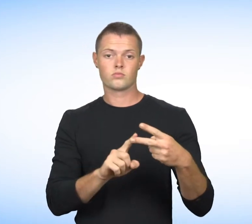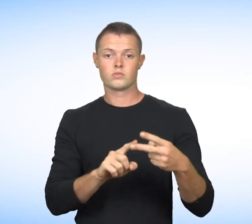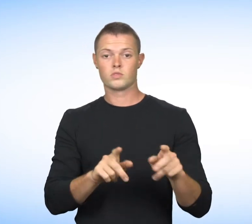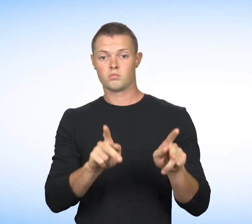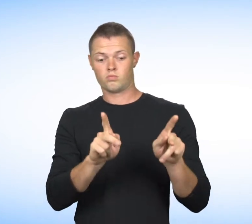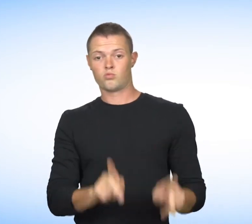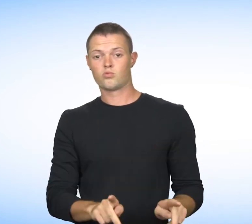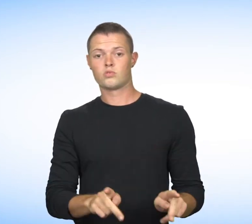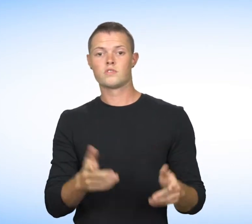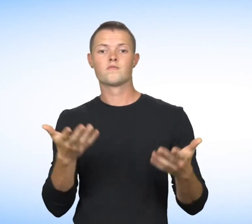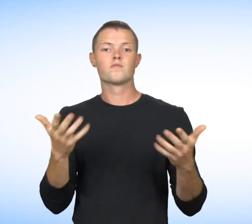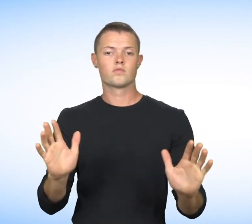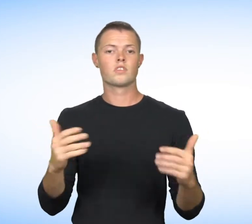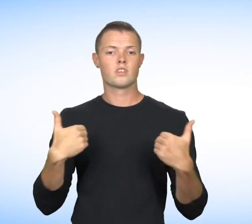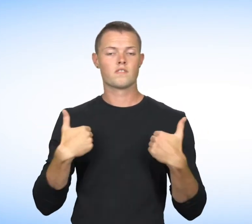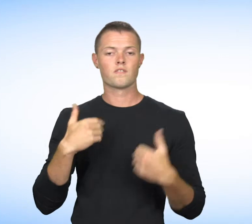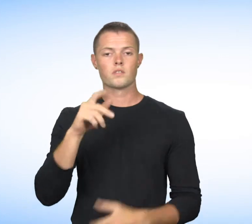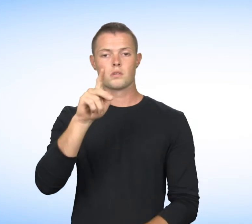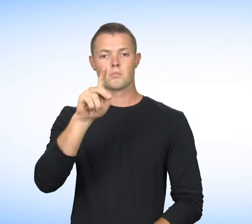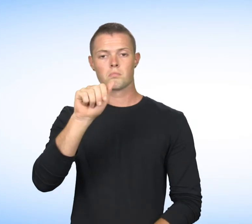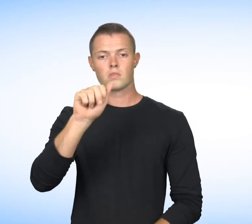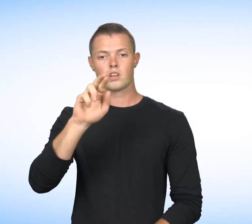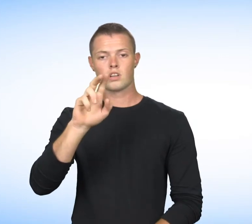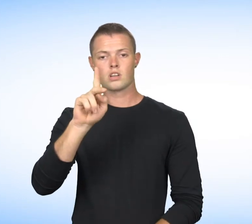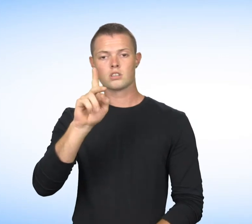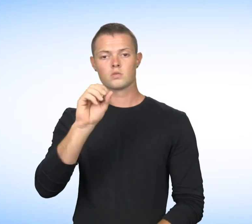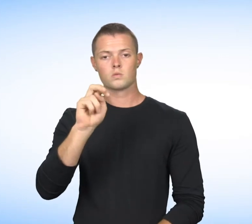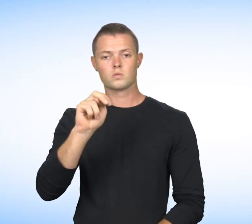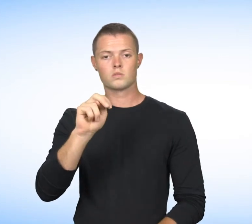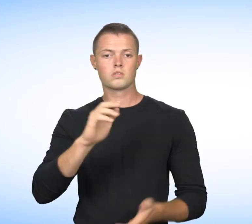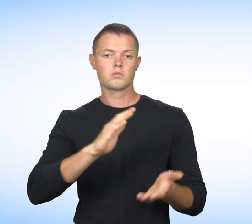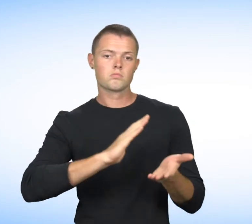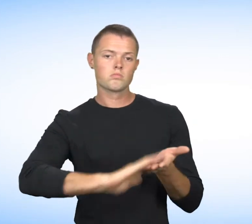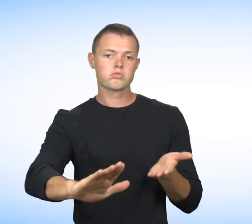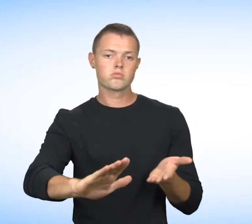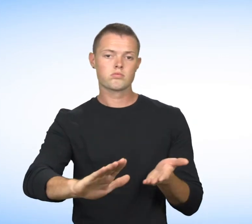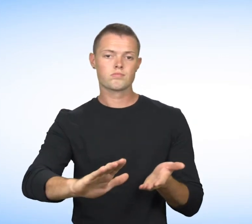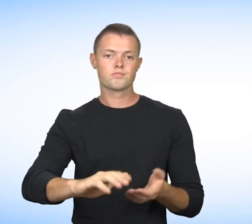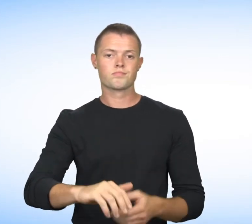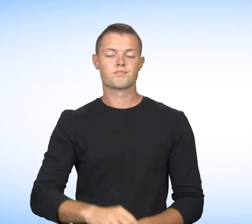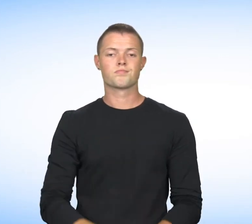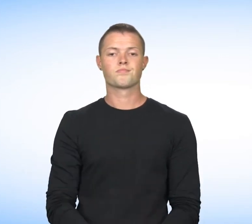or if the person has obtained a pardon for the offense, also known as record suspension.